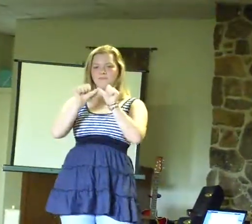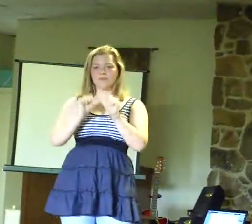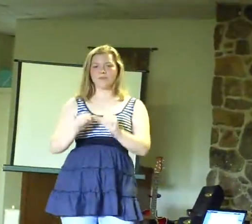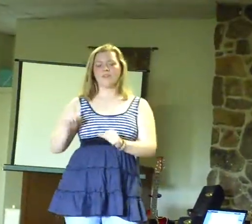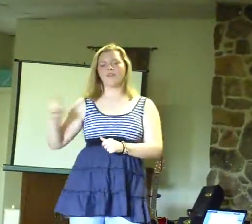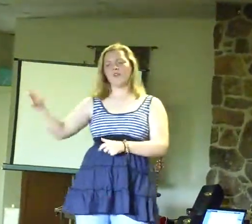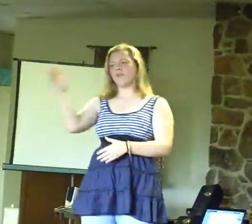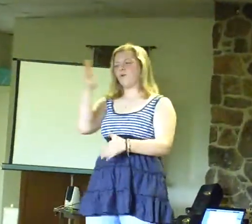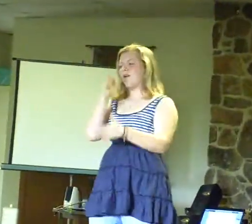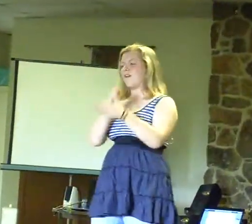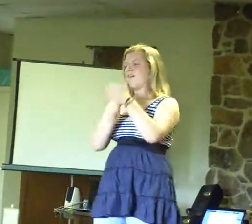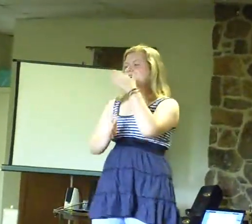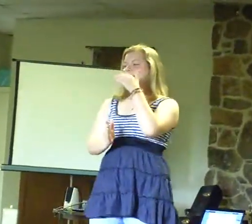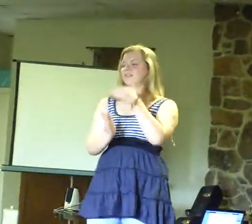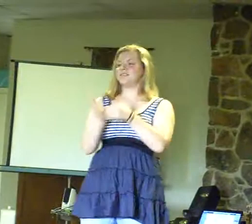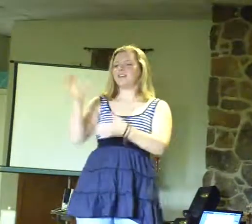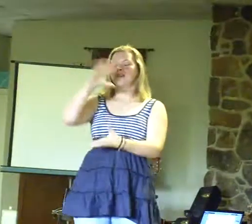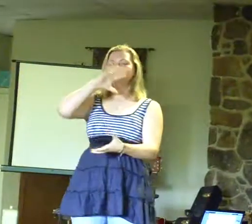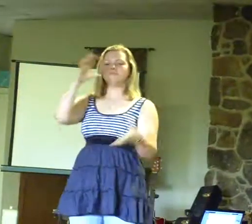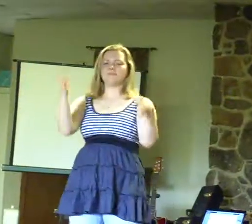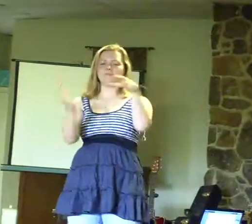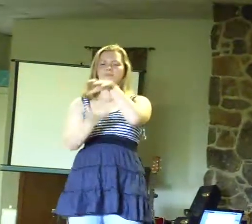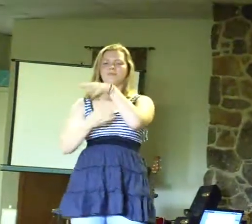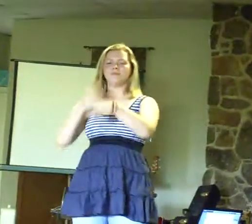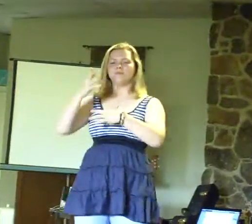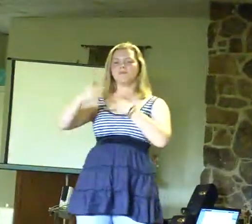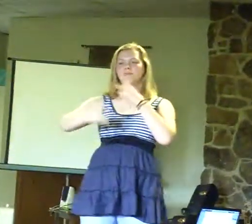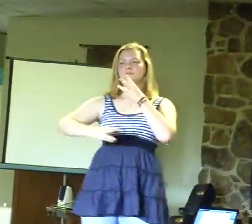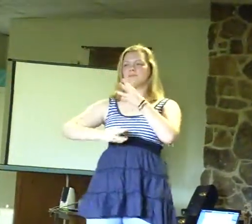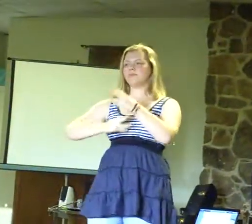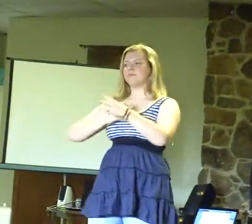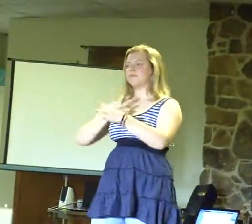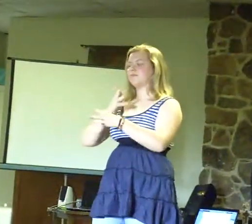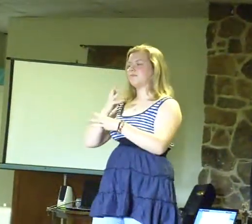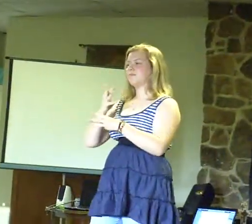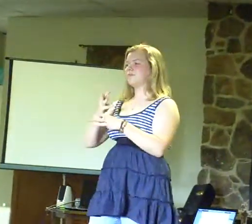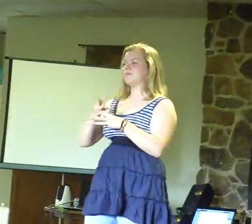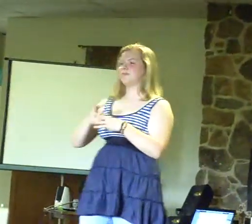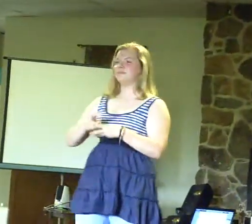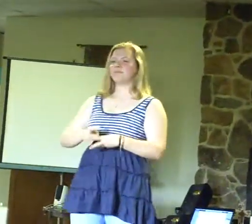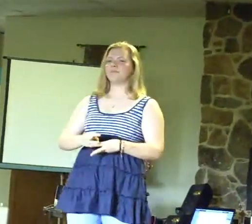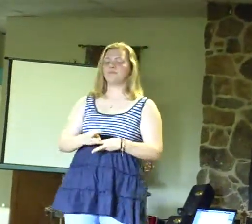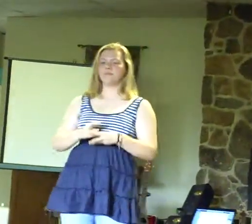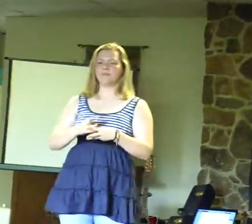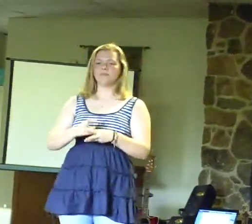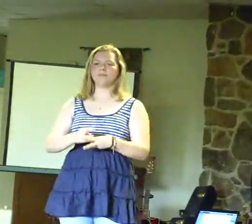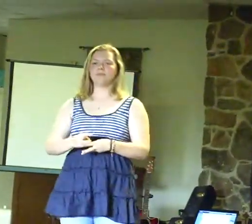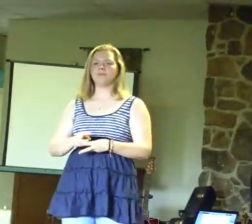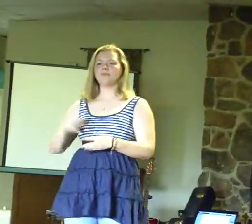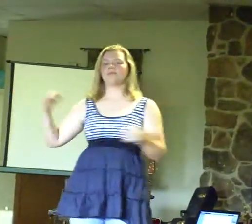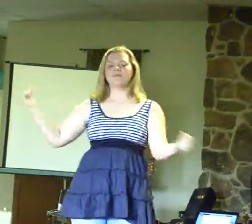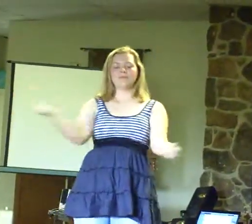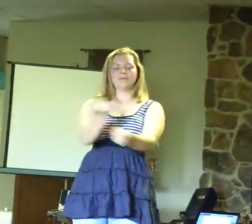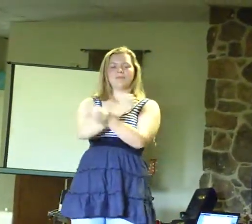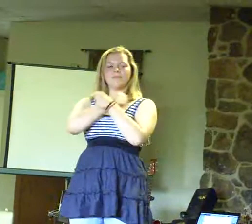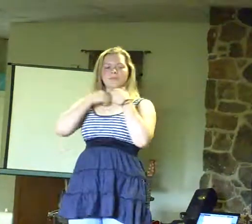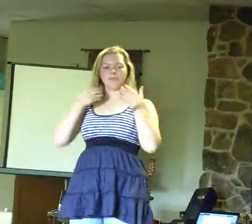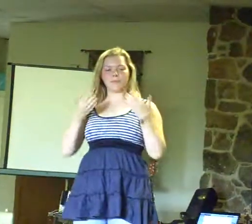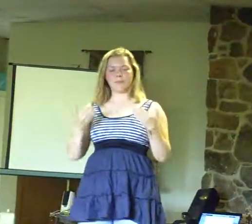Your hands that shape the world are holding